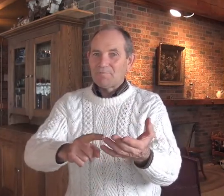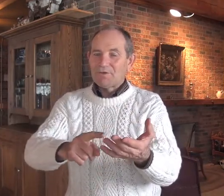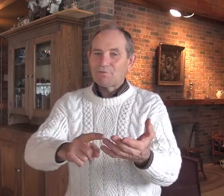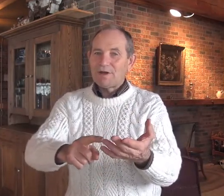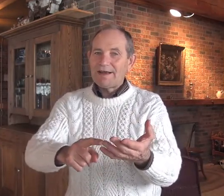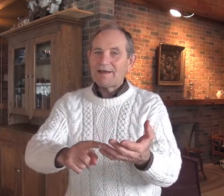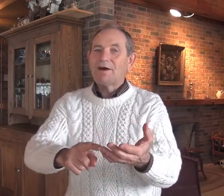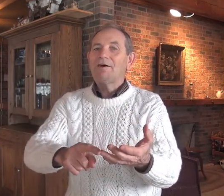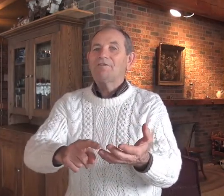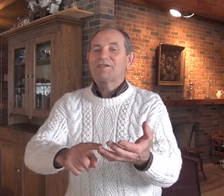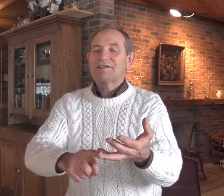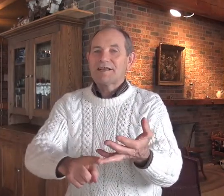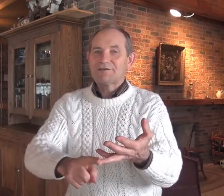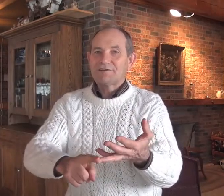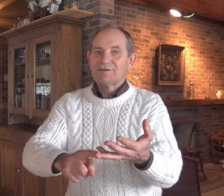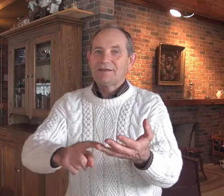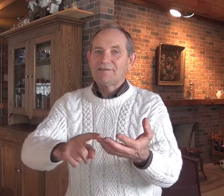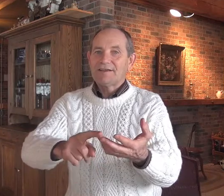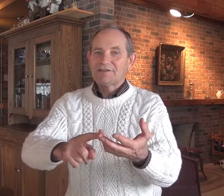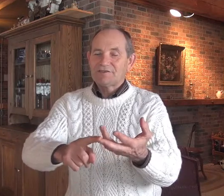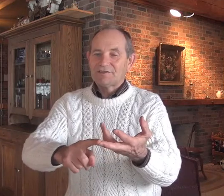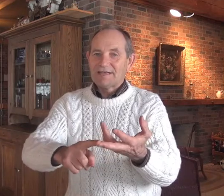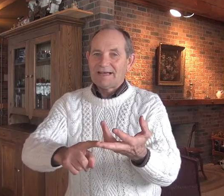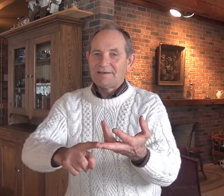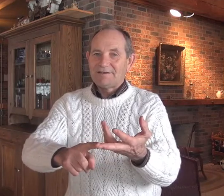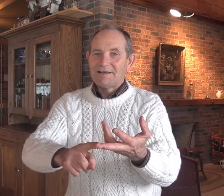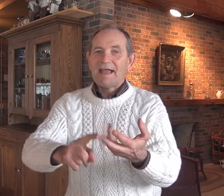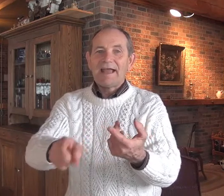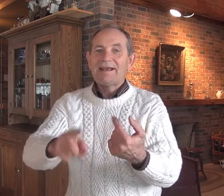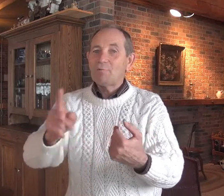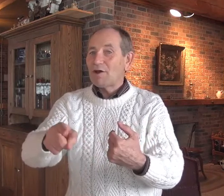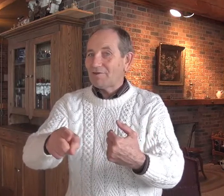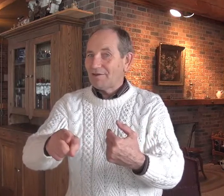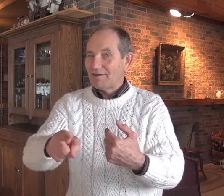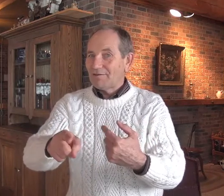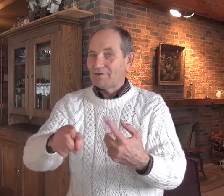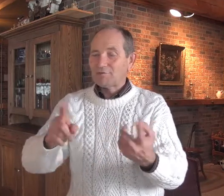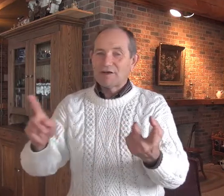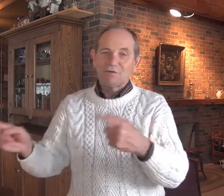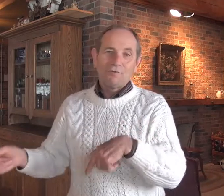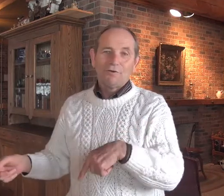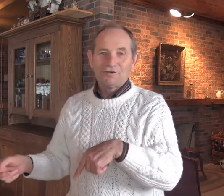the training of the successor, and things such as that, ending with the transfer of ownership.